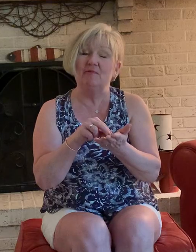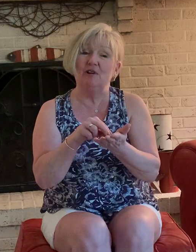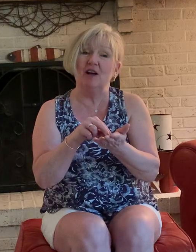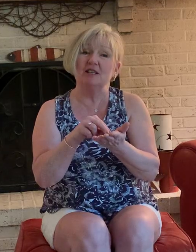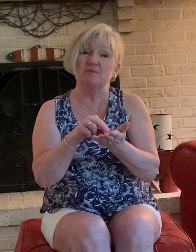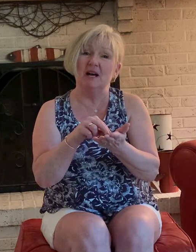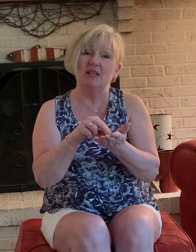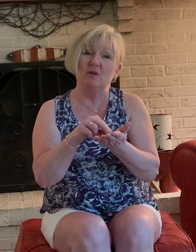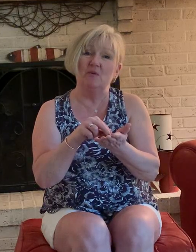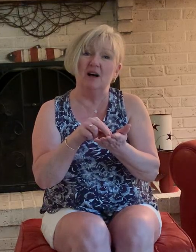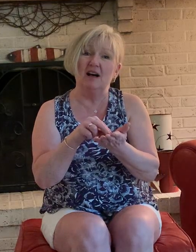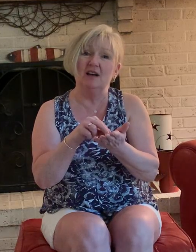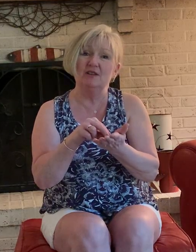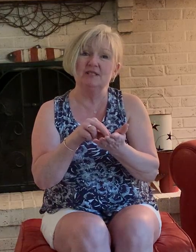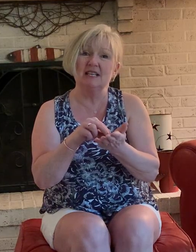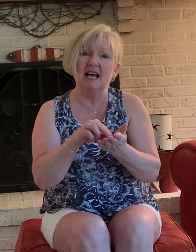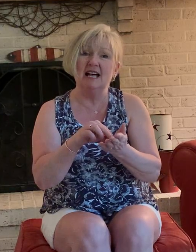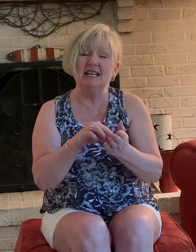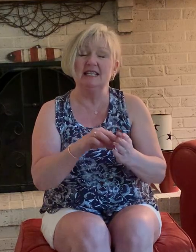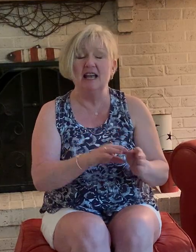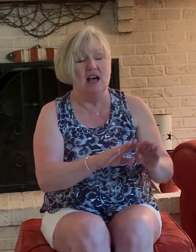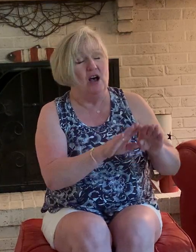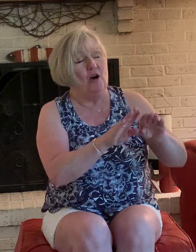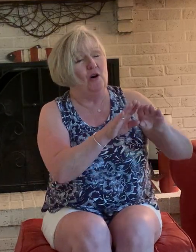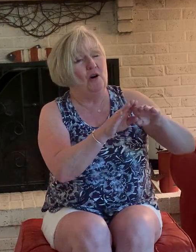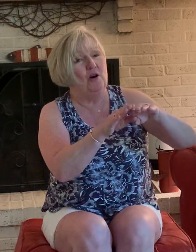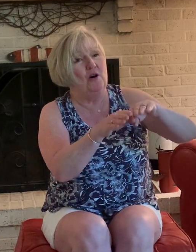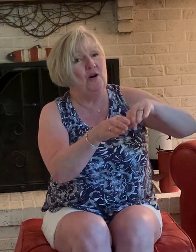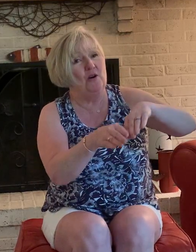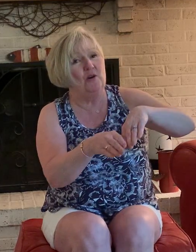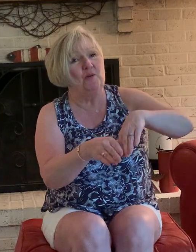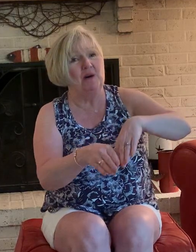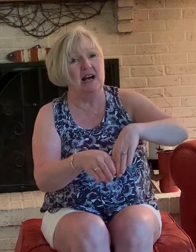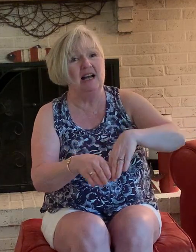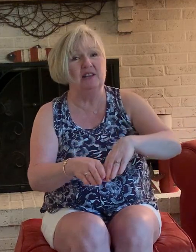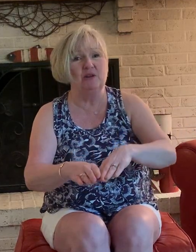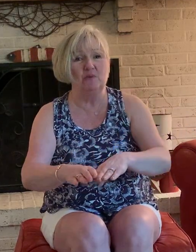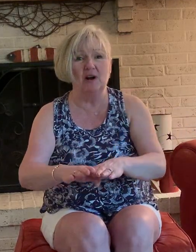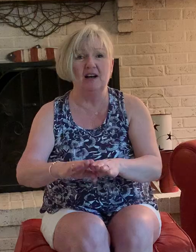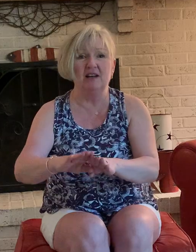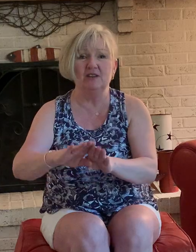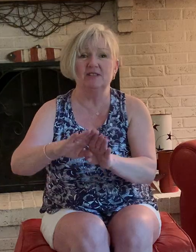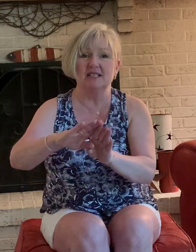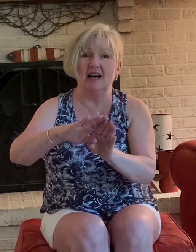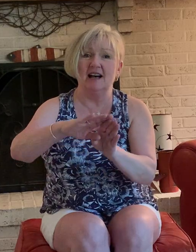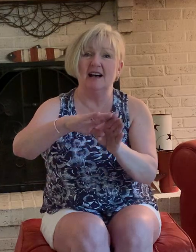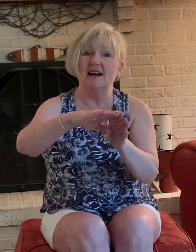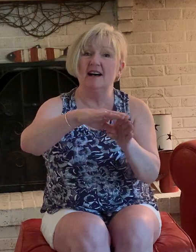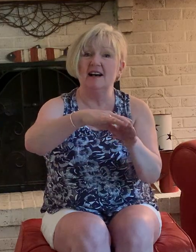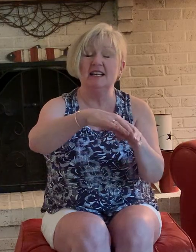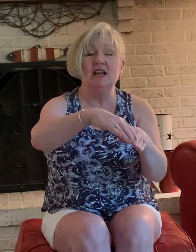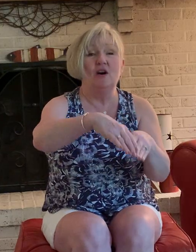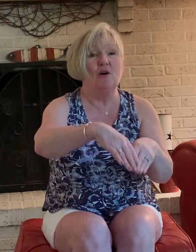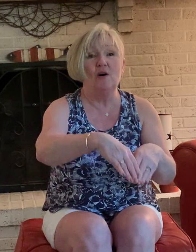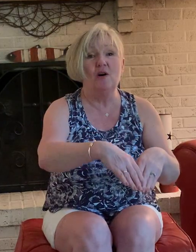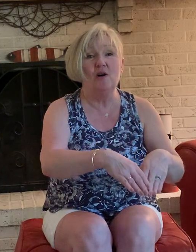frogs by the water side oh by the water side oh